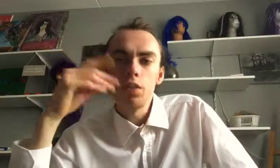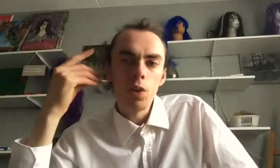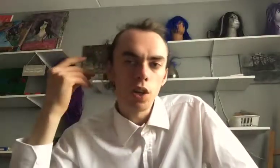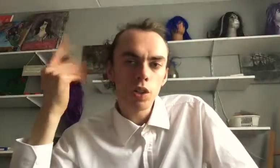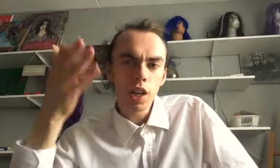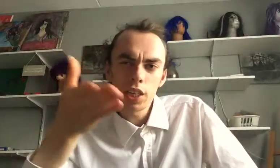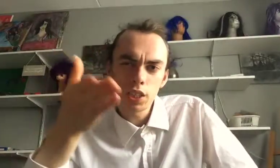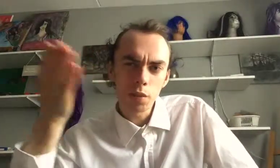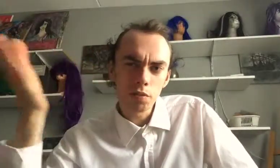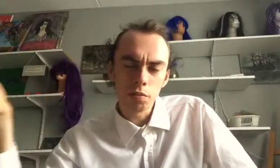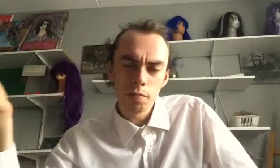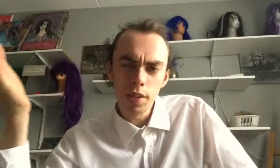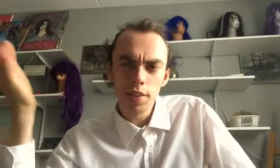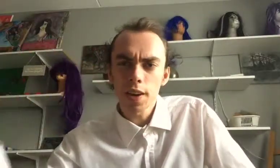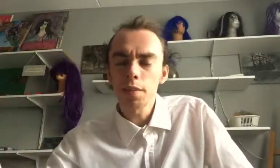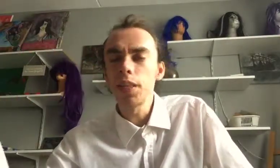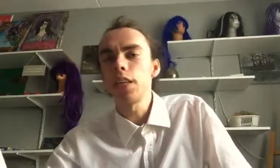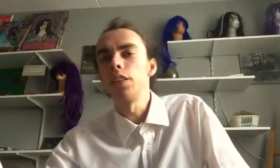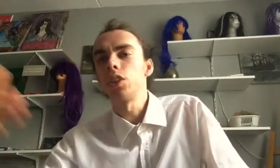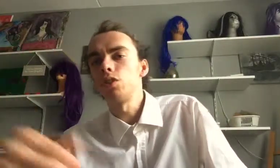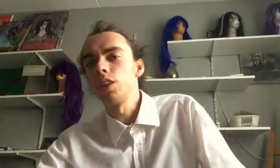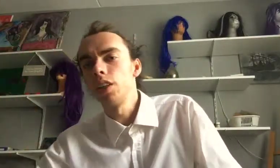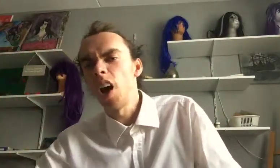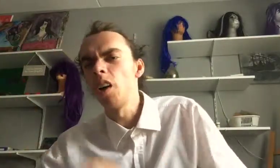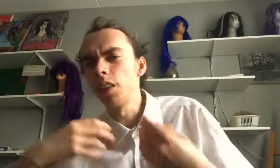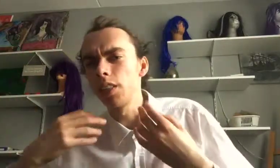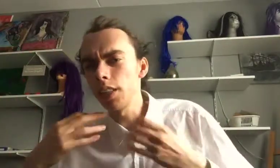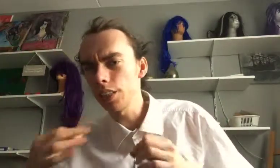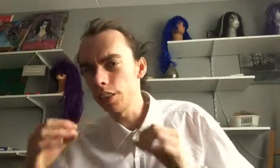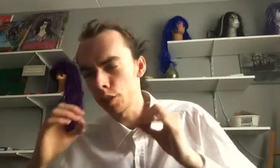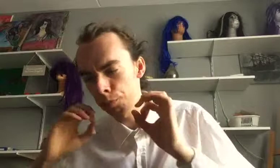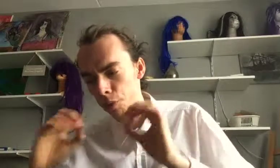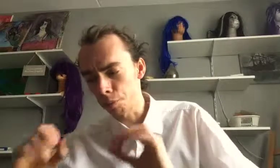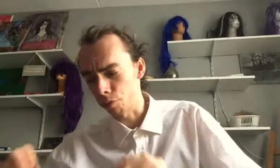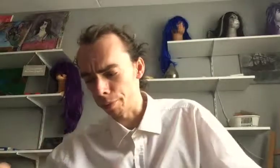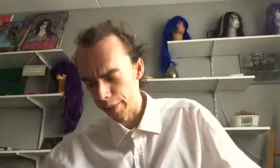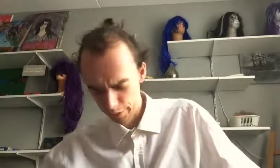All the lies come from the meat, dairy, and egg industry. How intensely, spread propaganda.